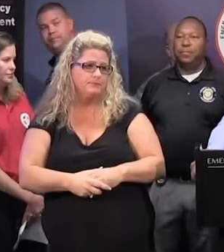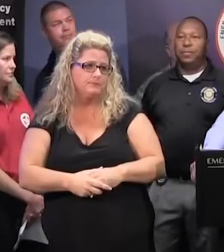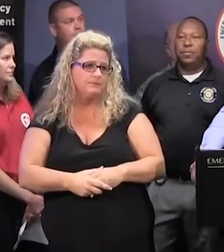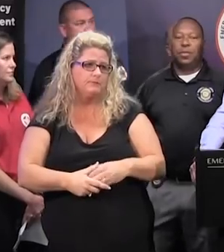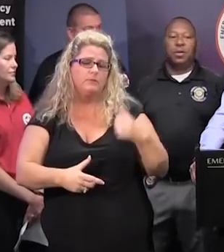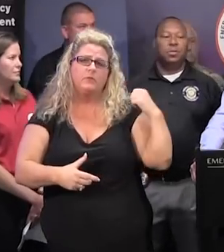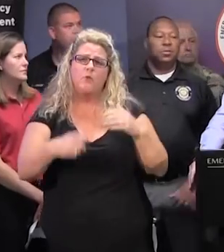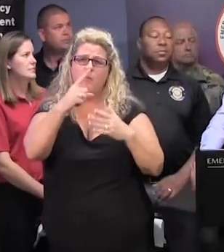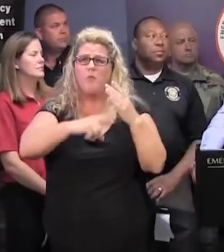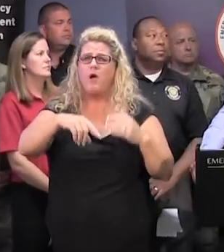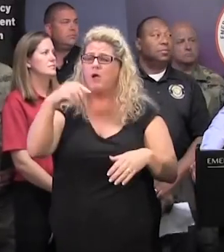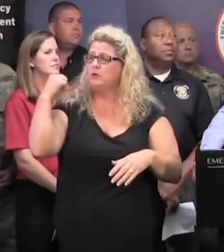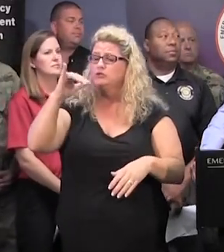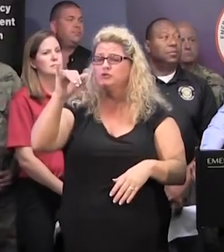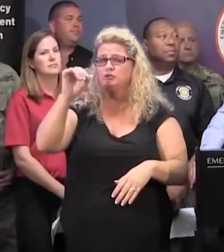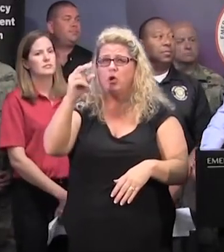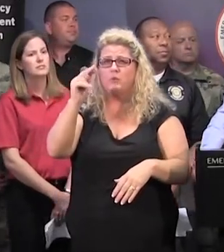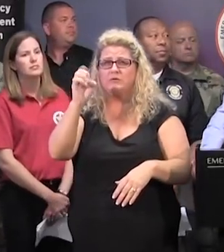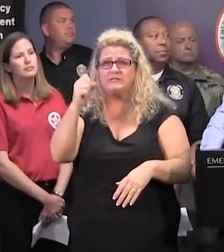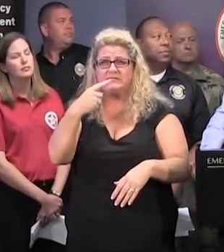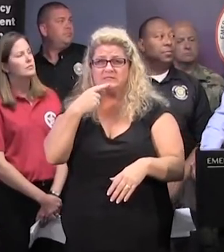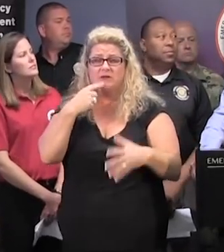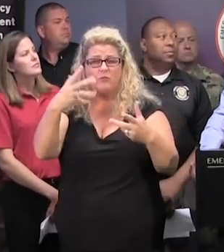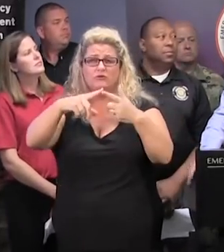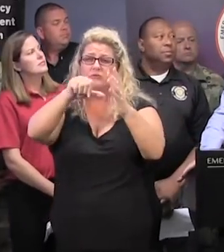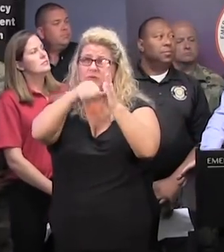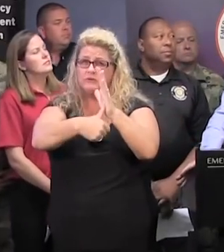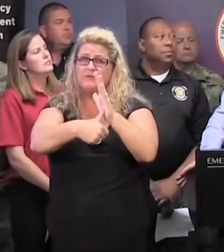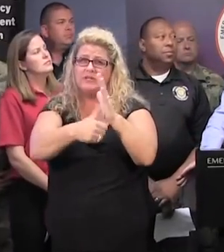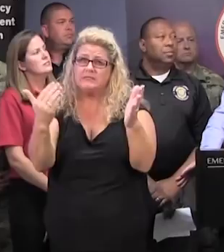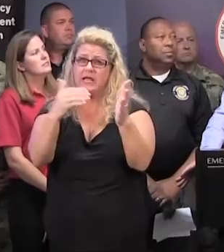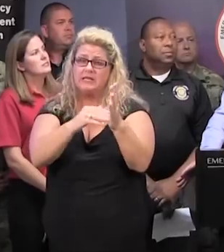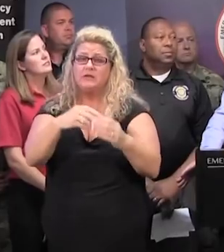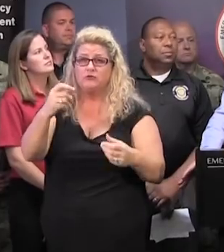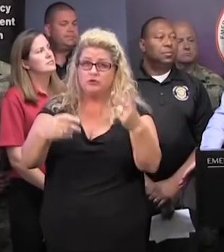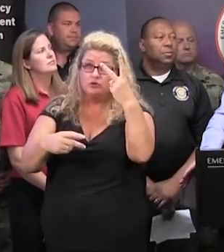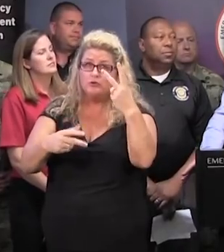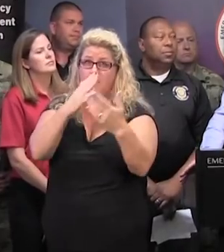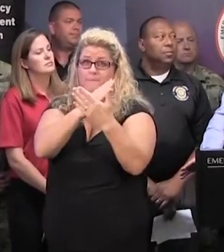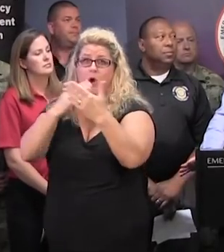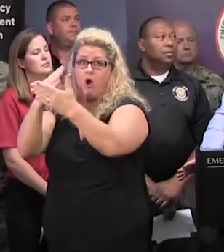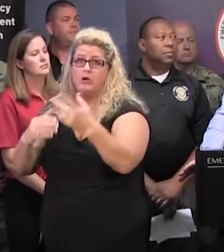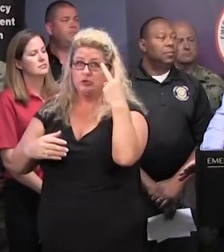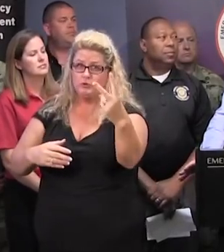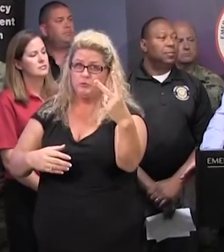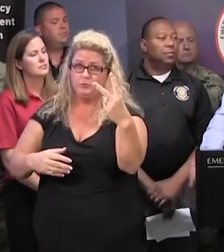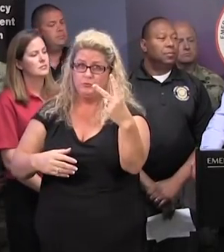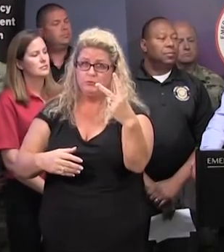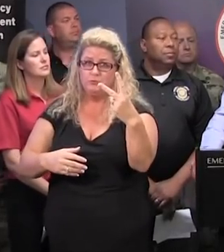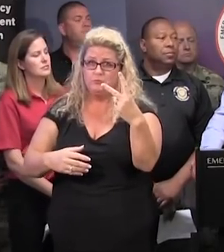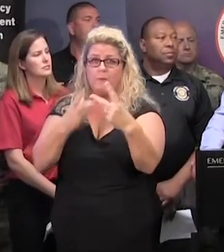What Chief Jones has pointed out and has been emphasized here before is actually two phases to this, two separate